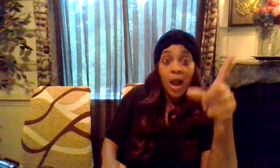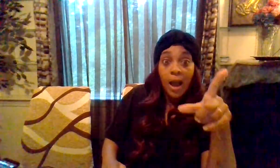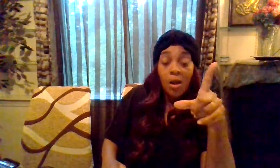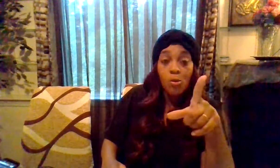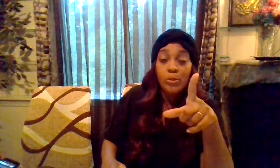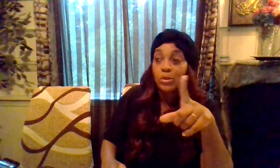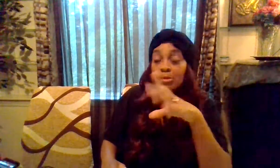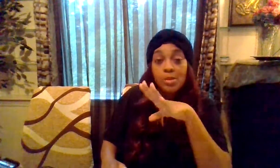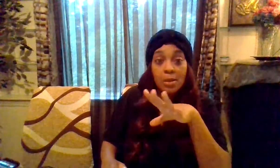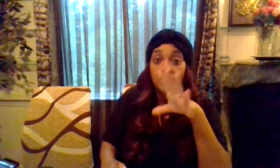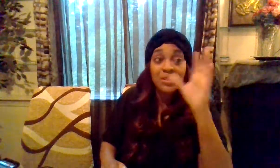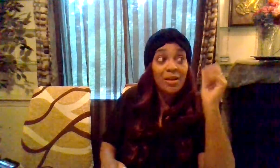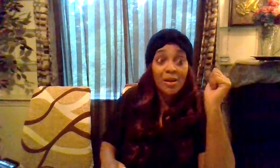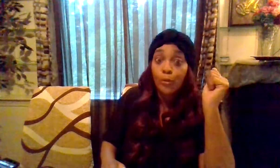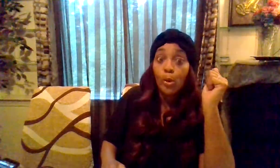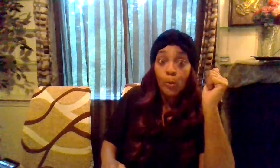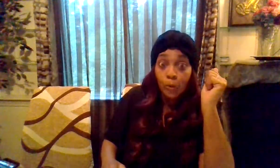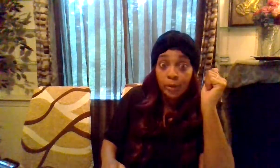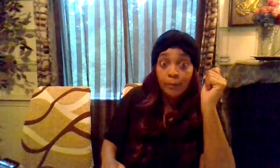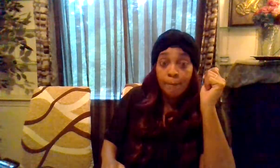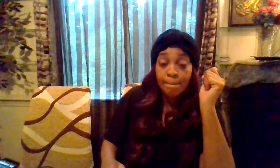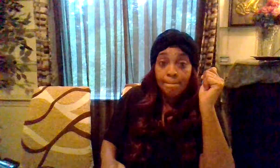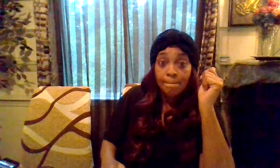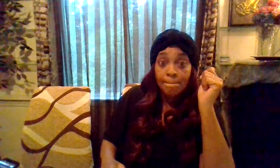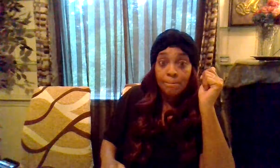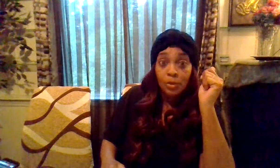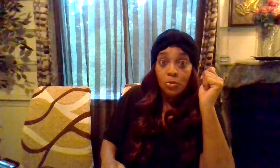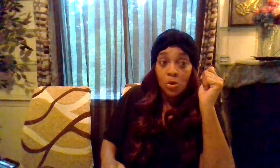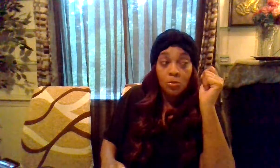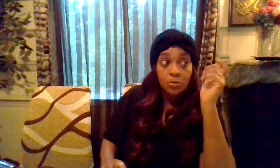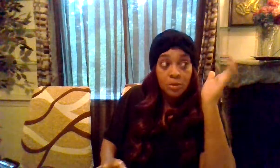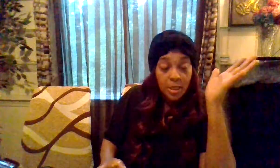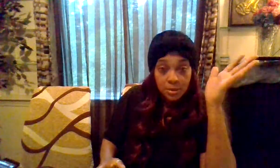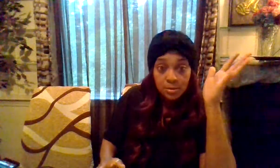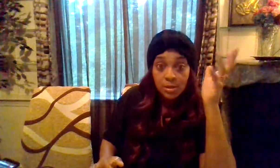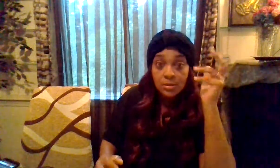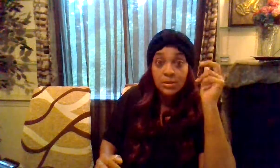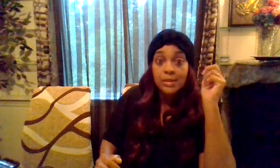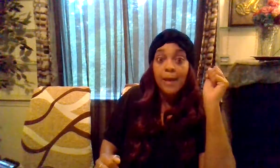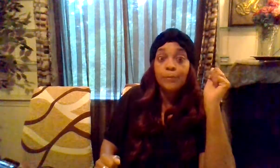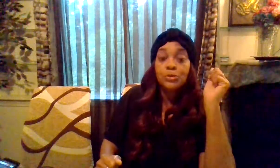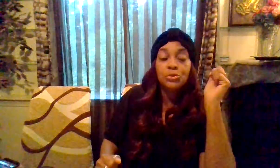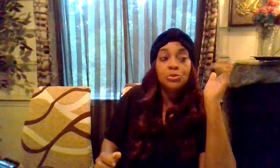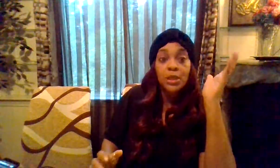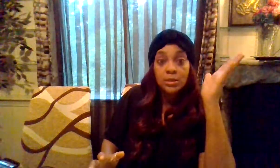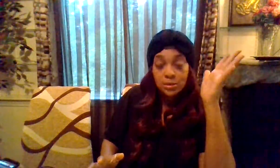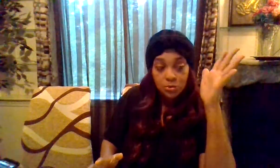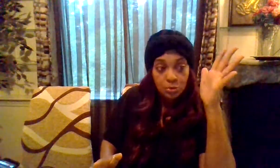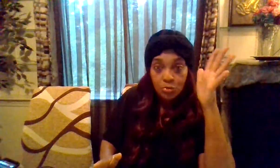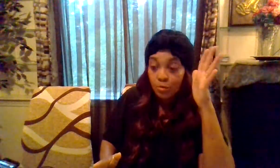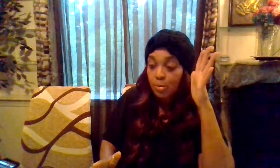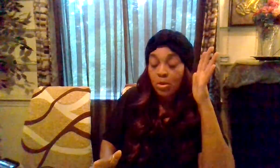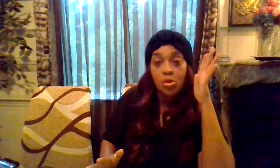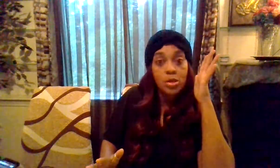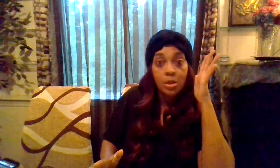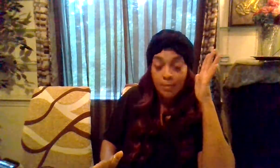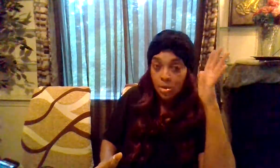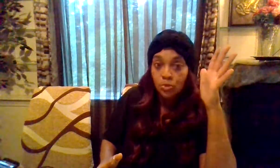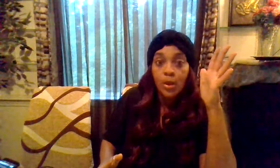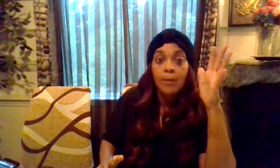an eye opener to be able to say never no more you know yes things has happened to you yes you you've been hurt in a major way